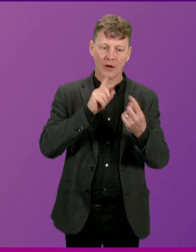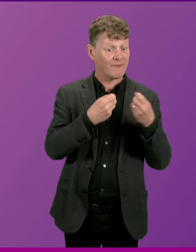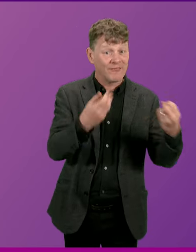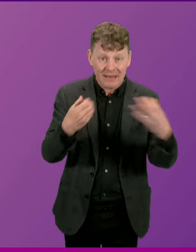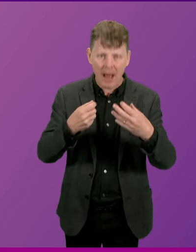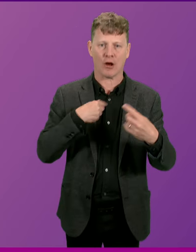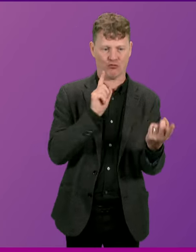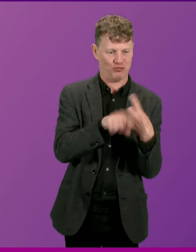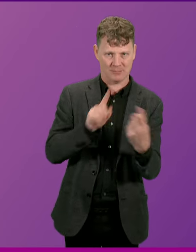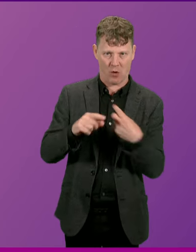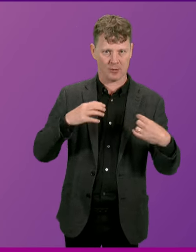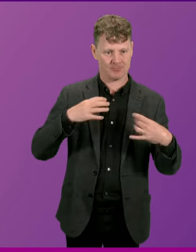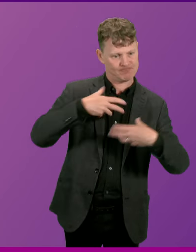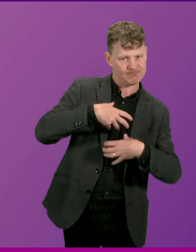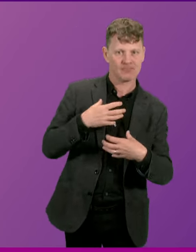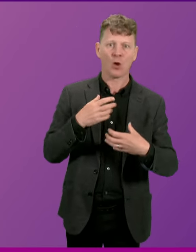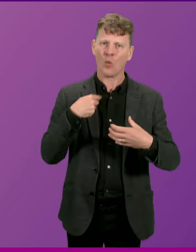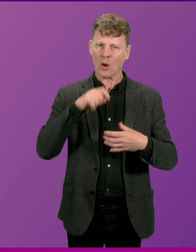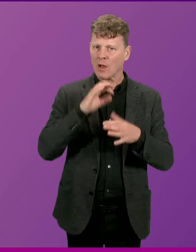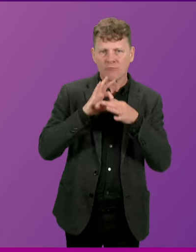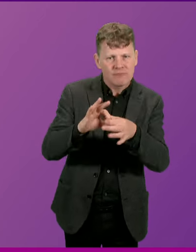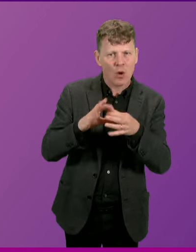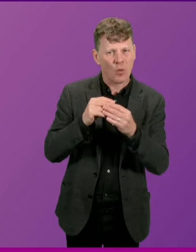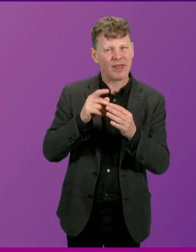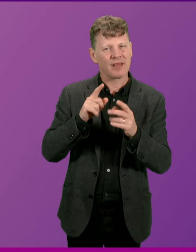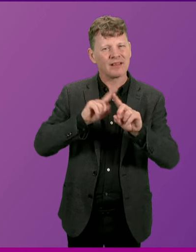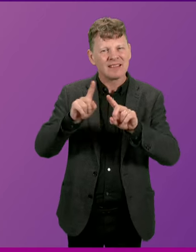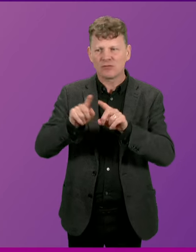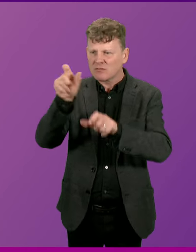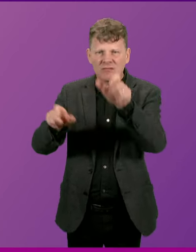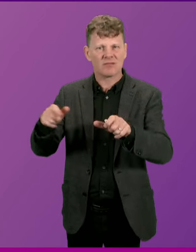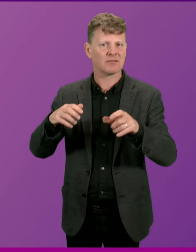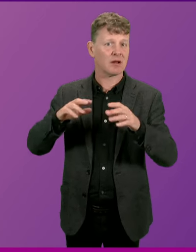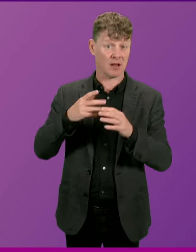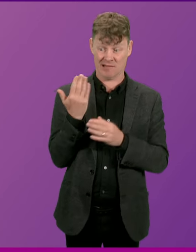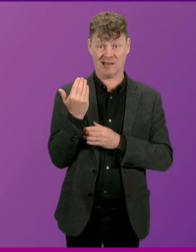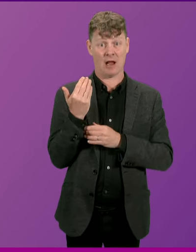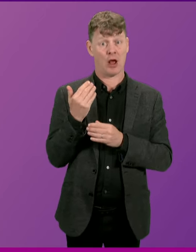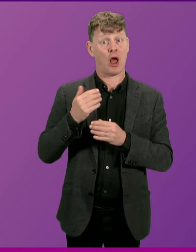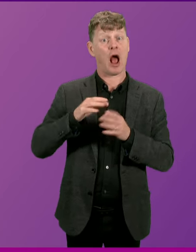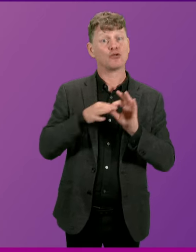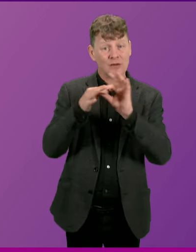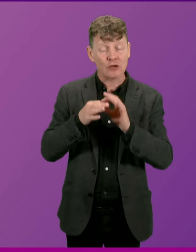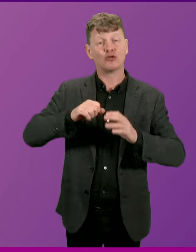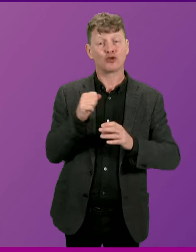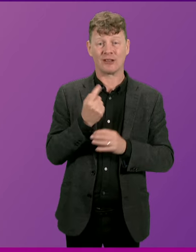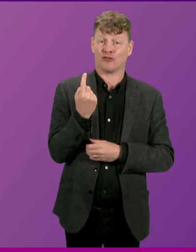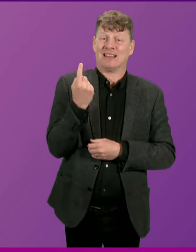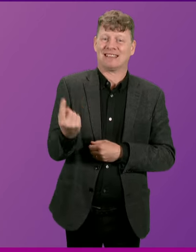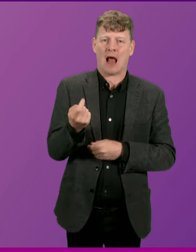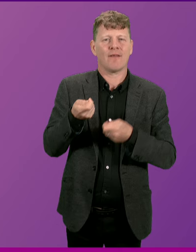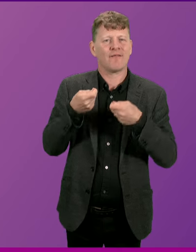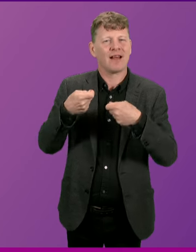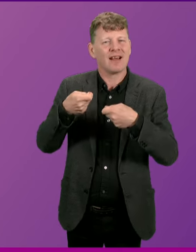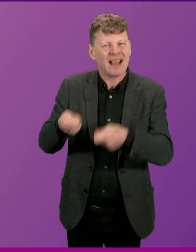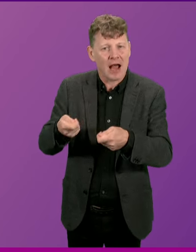engage with stakeholders. And indeed, only two days ago, I had a meeting with the Association of Scottish Self-Caterers to hear about their experience